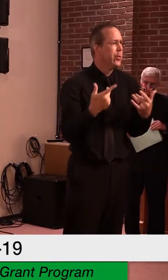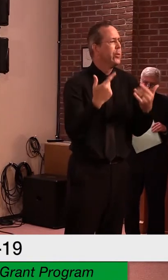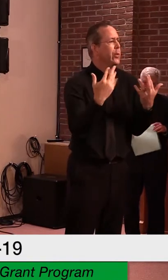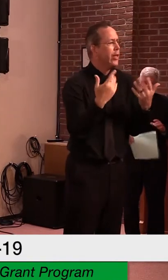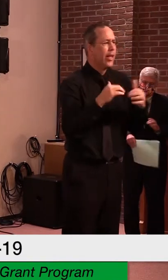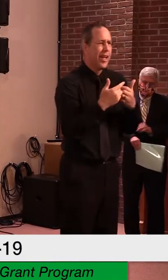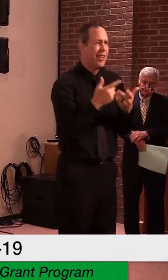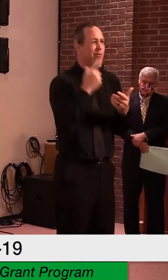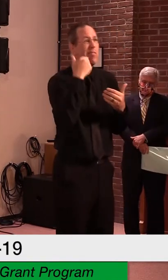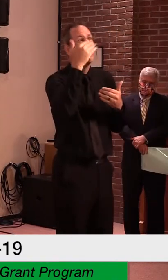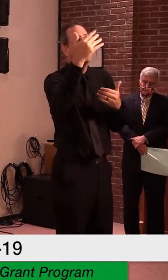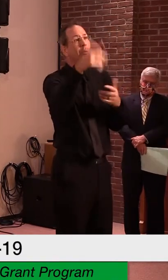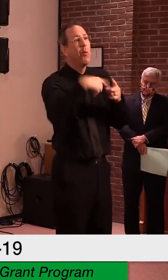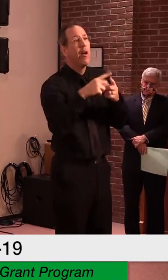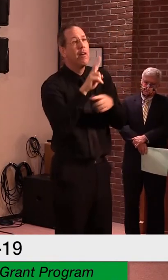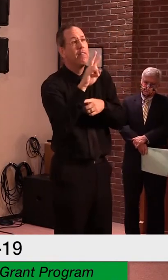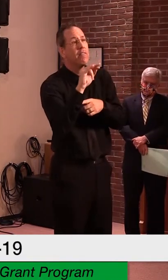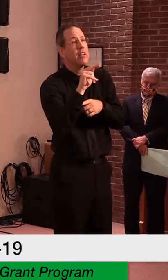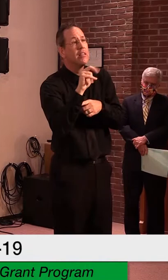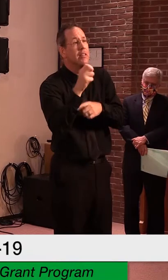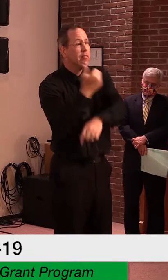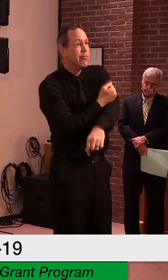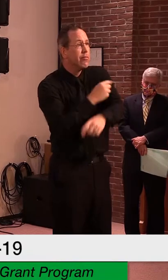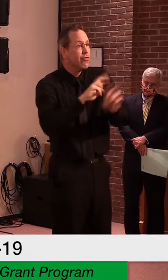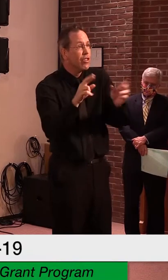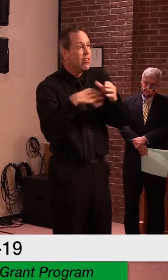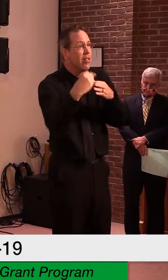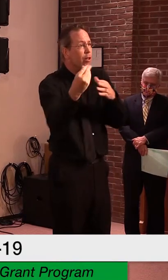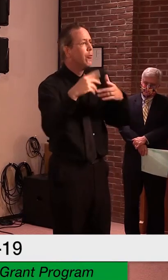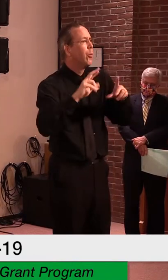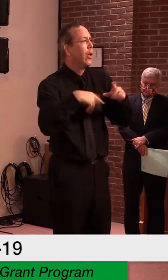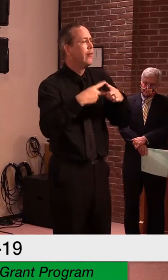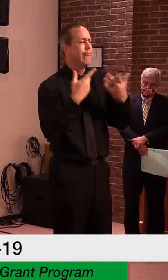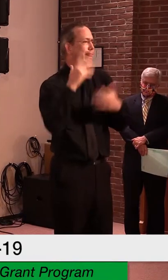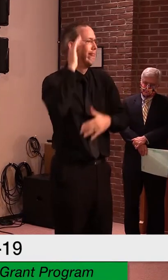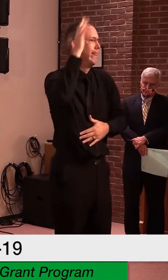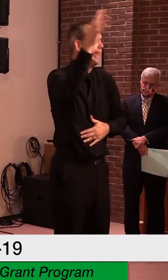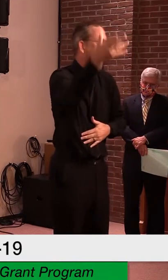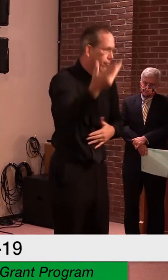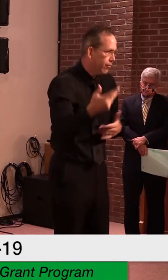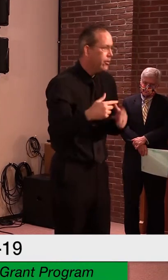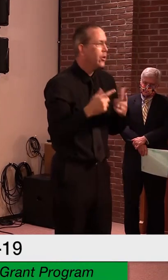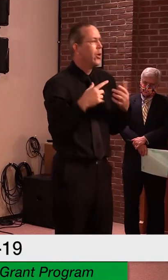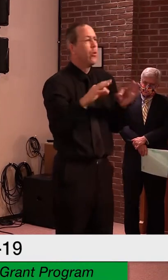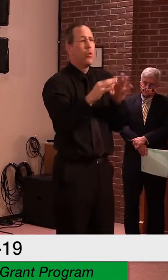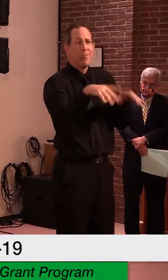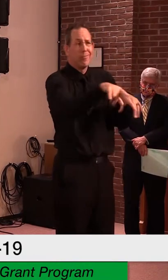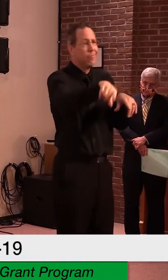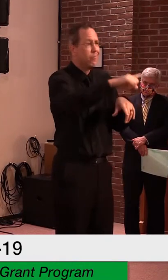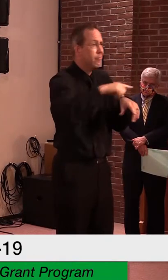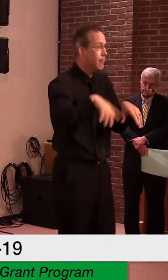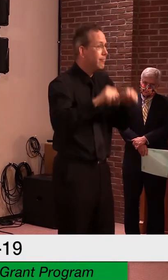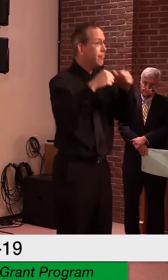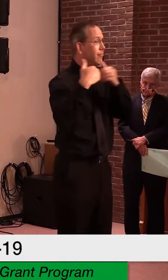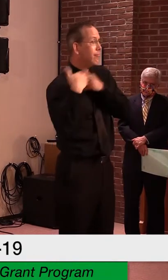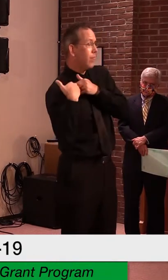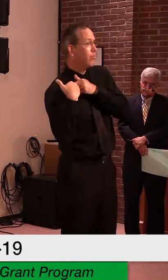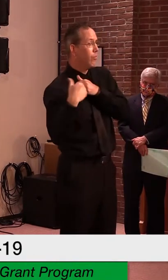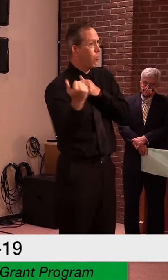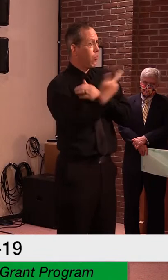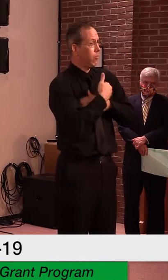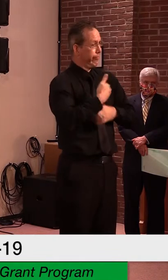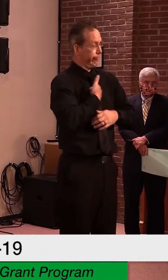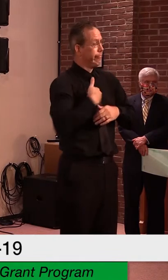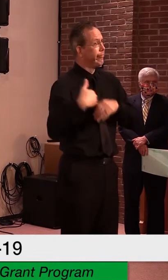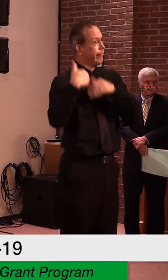we've made. It only takes a few simple simple steps to make a difference. Keep at least six feet apart whenever possible.